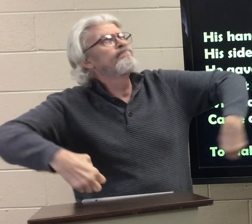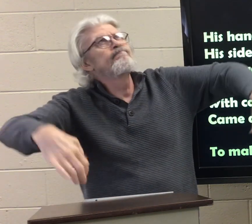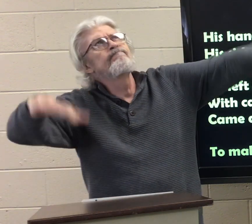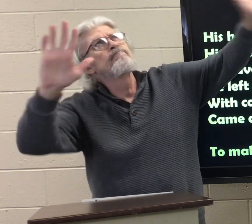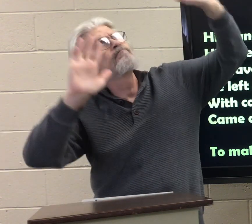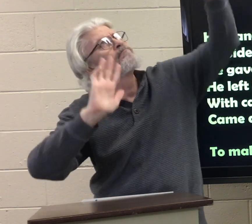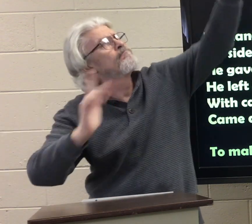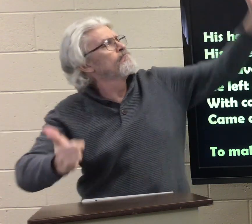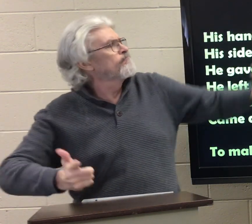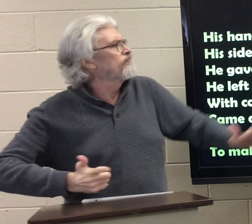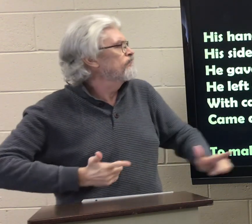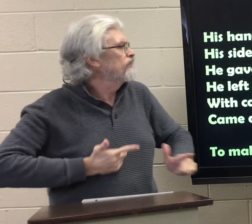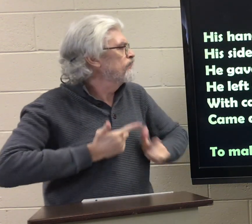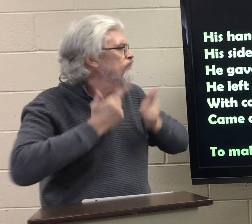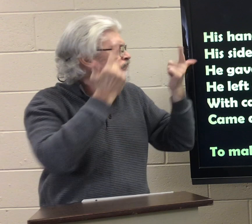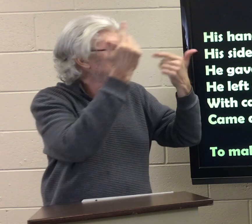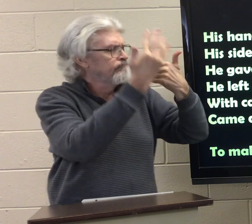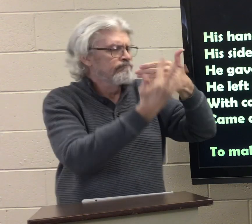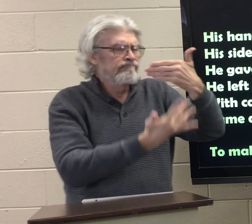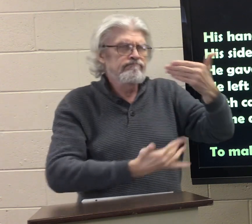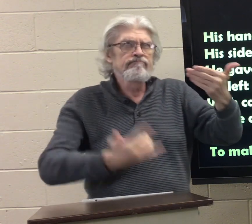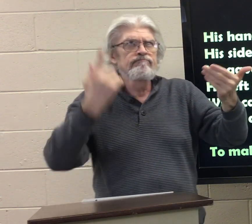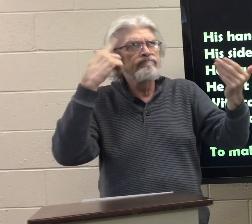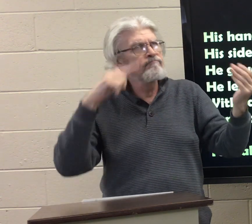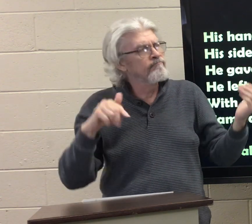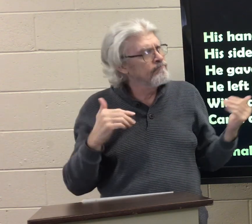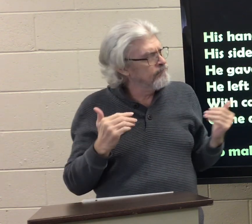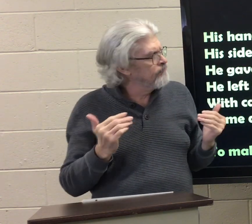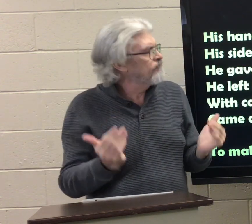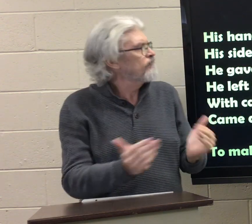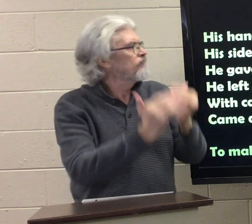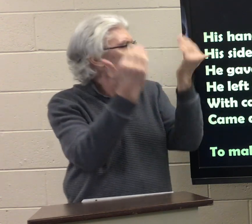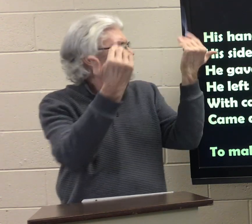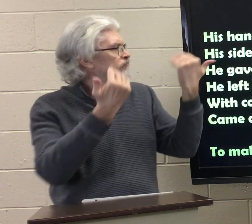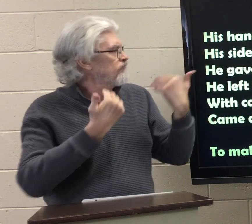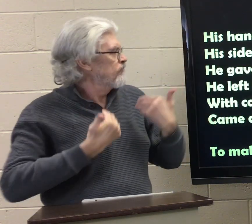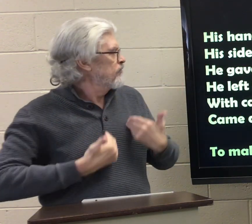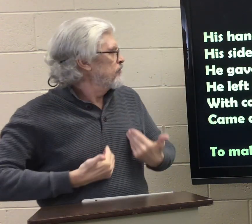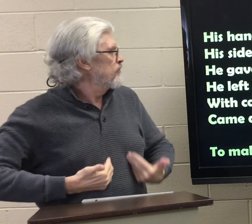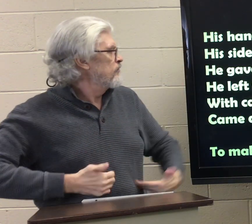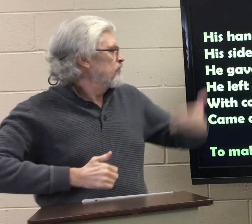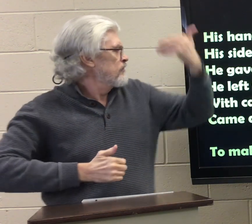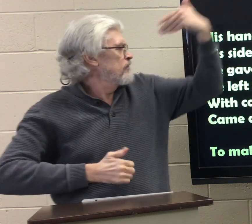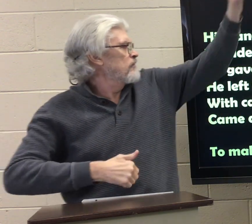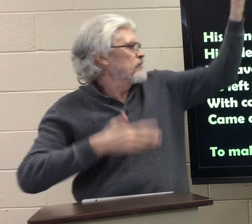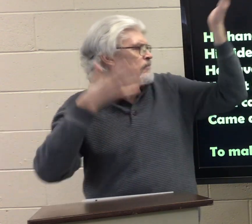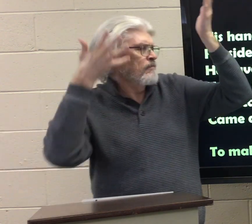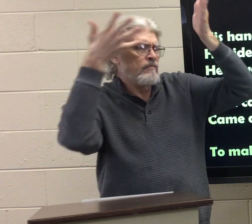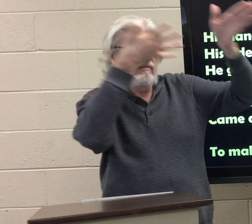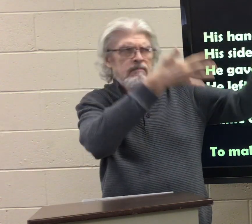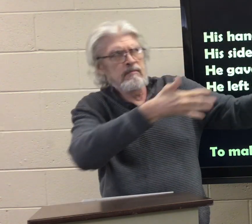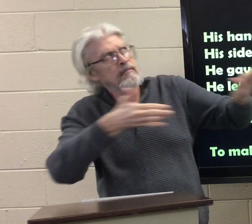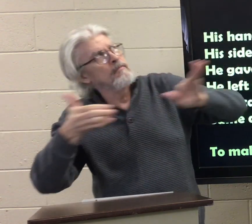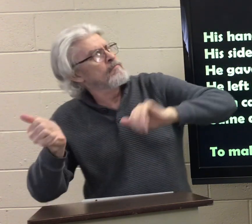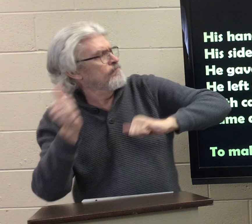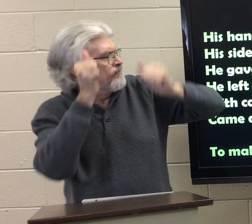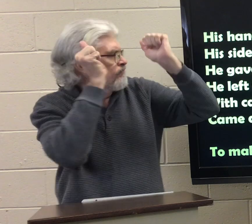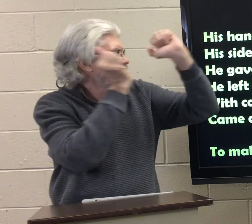gave his life blood for even me. He left the